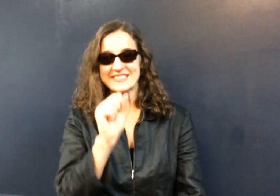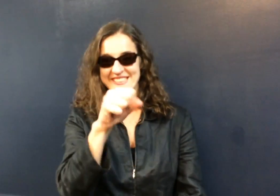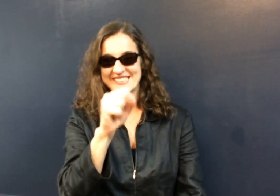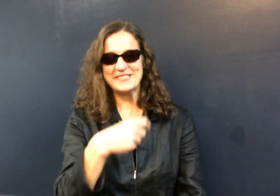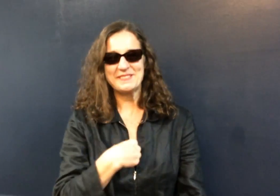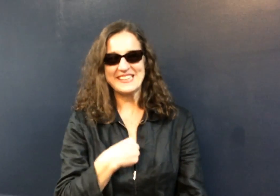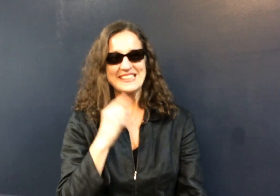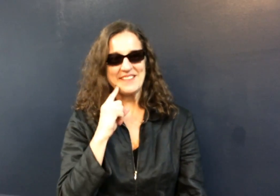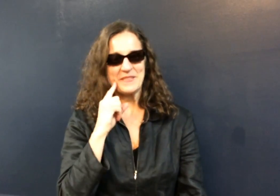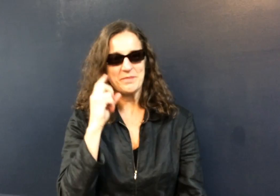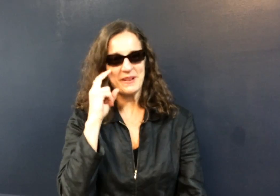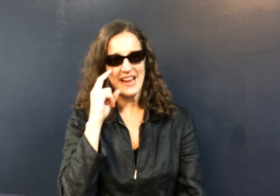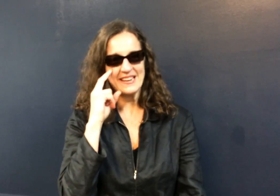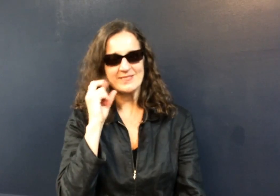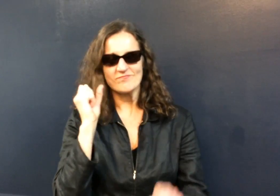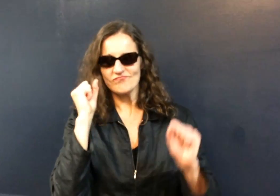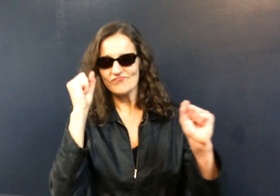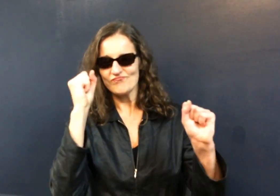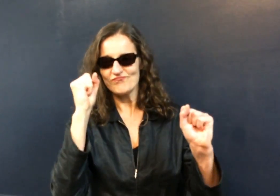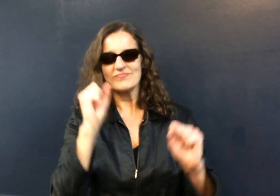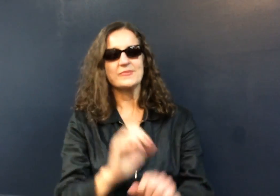I am deafblind and proud to be.